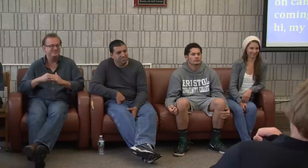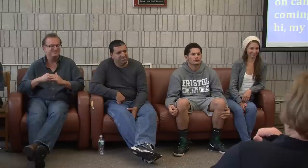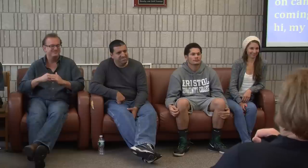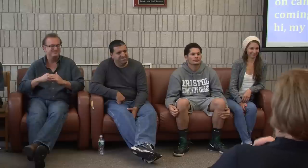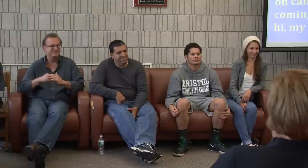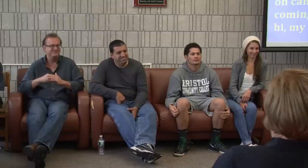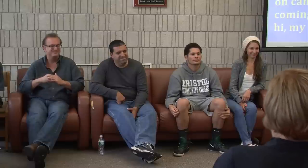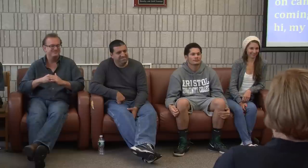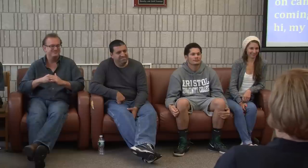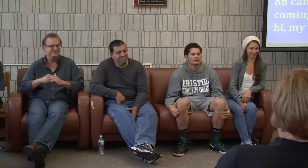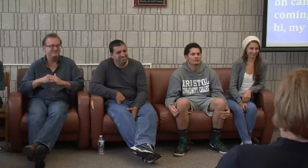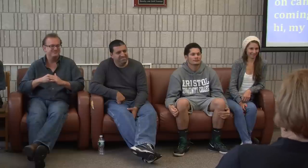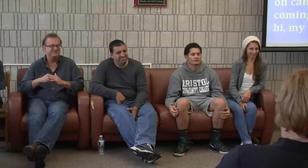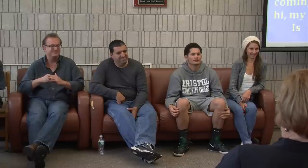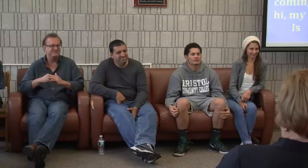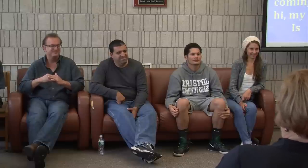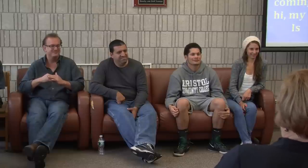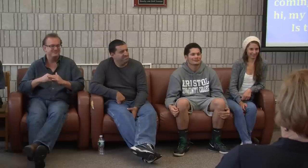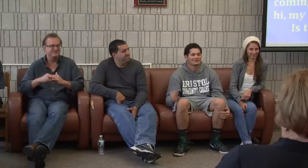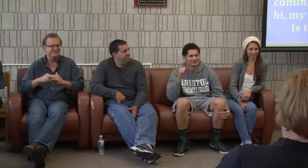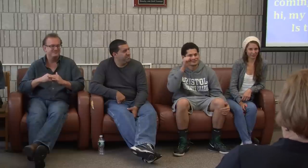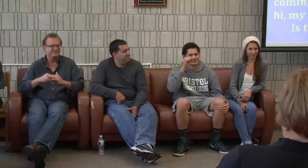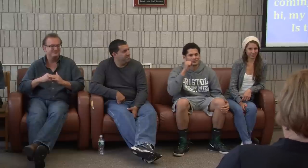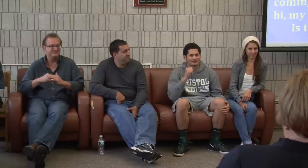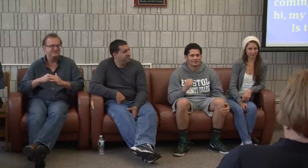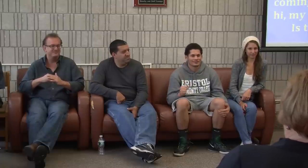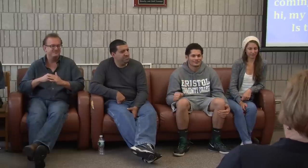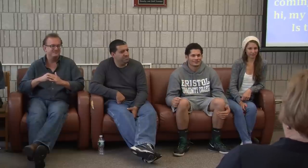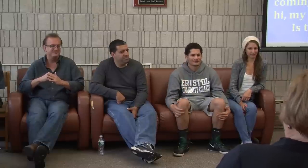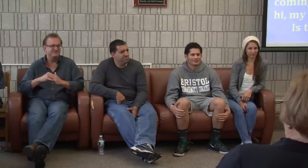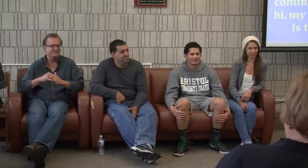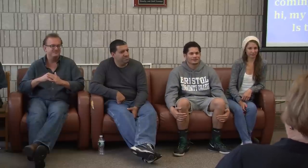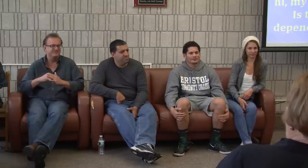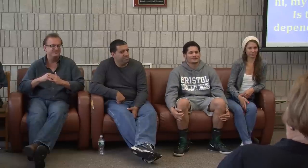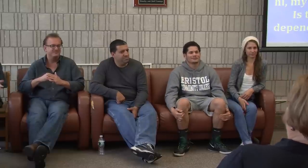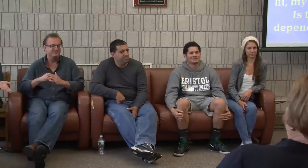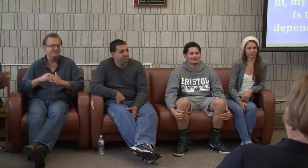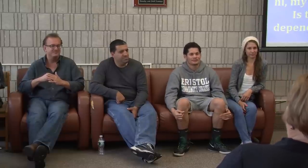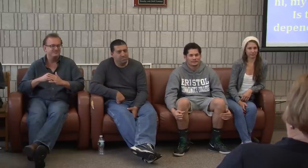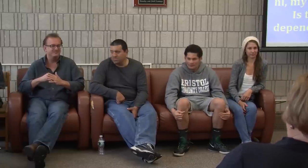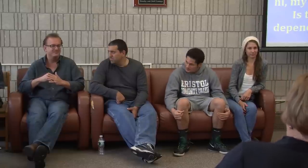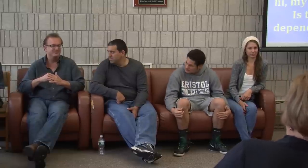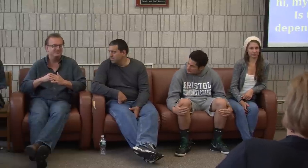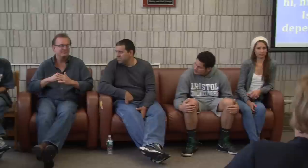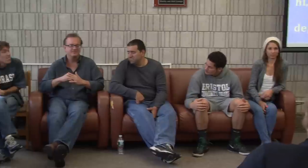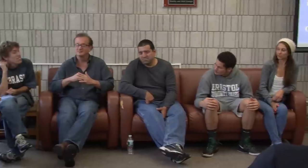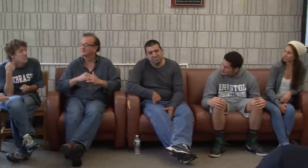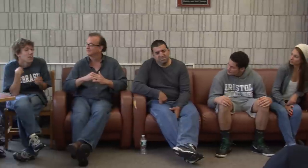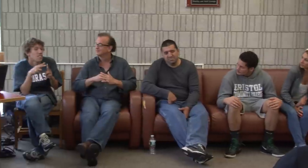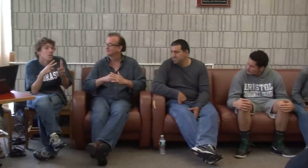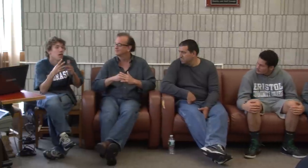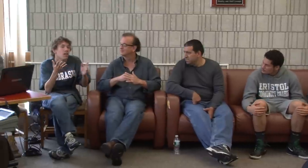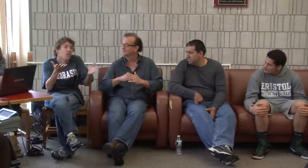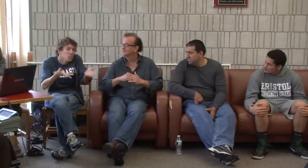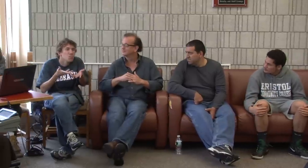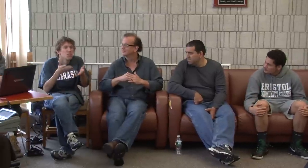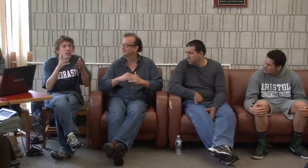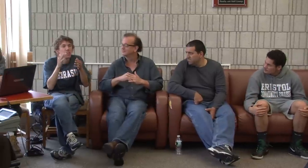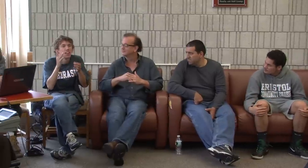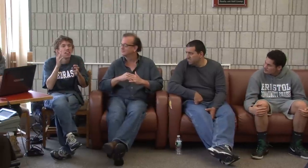Is that okay, or does it depend on your mood? Oh, that's fine. I welcome it. I'm